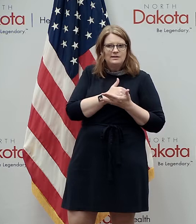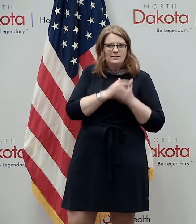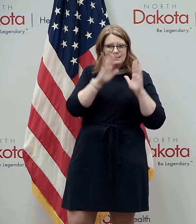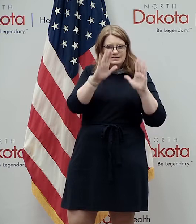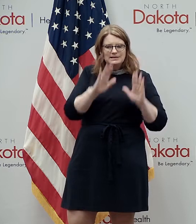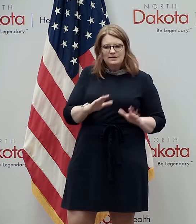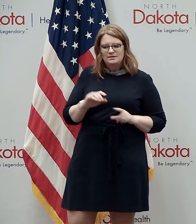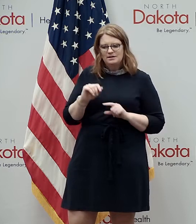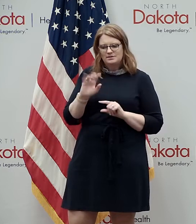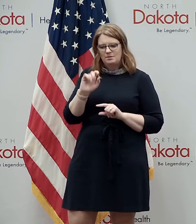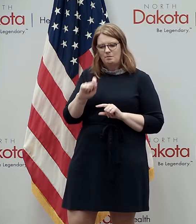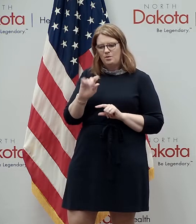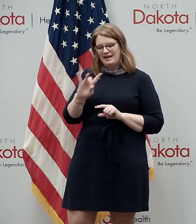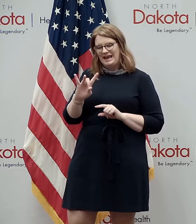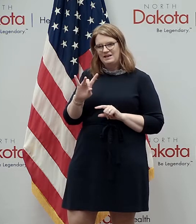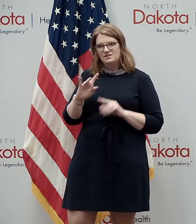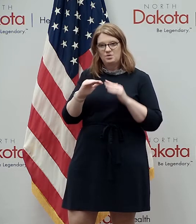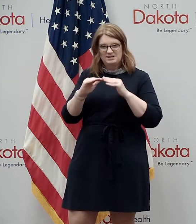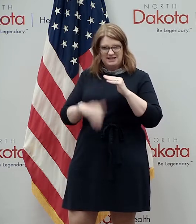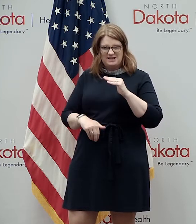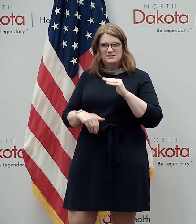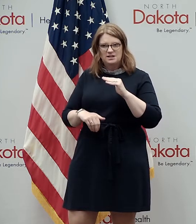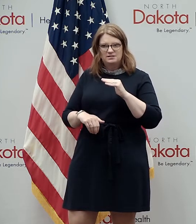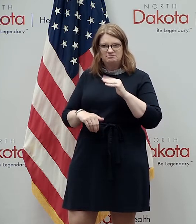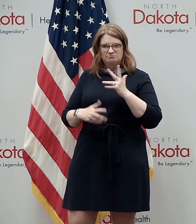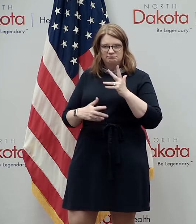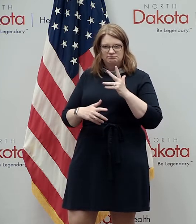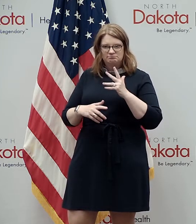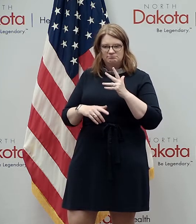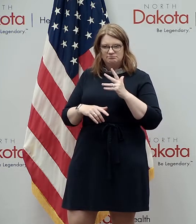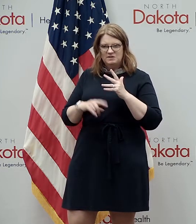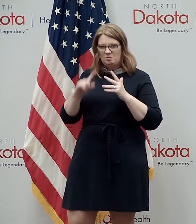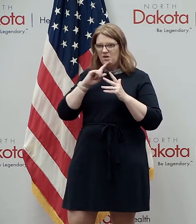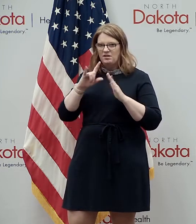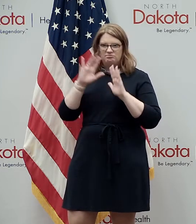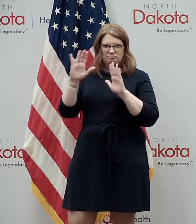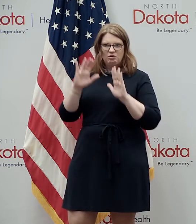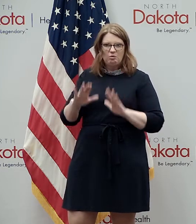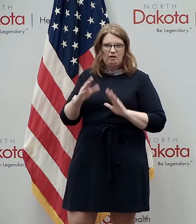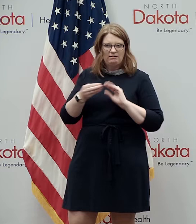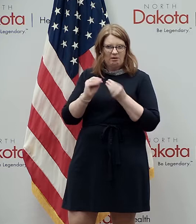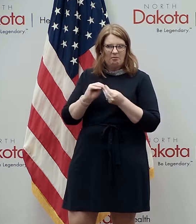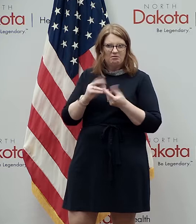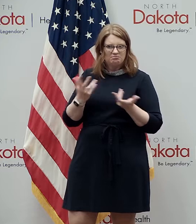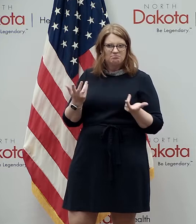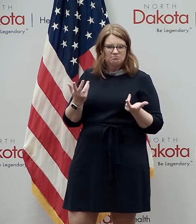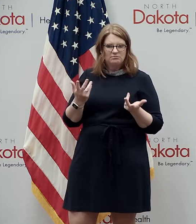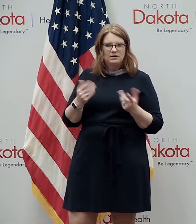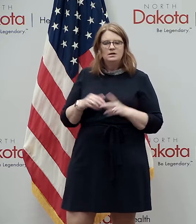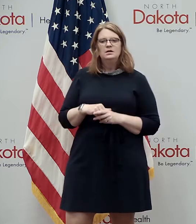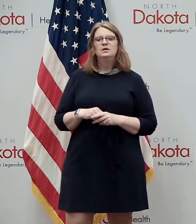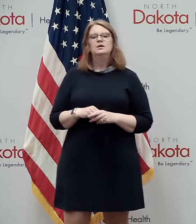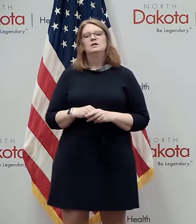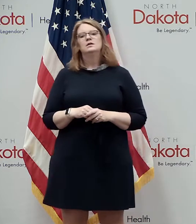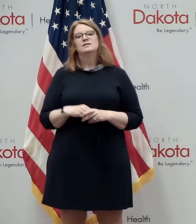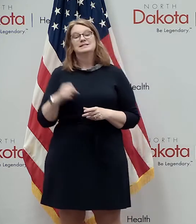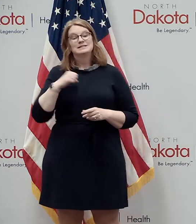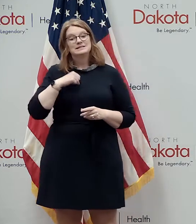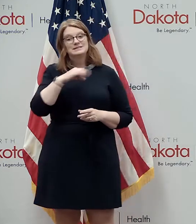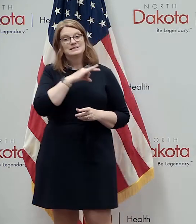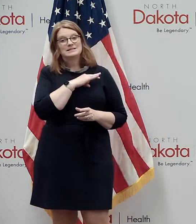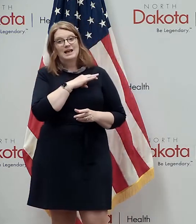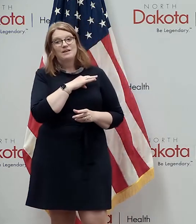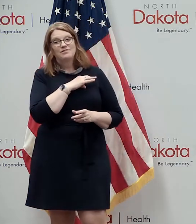.85 or less than nine percent so it's still a great low number in terms of percent positives i want to thank the uh the staff